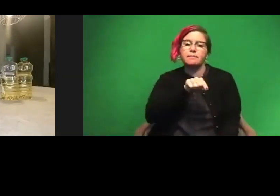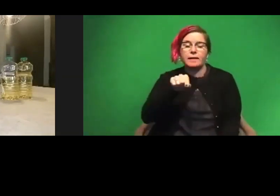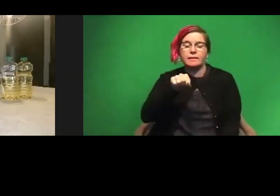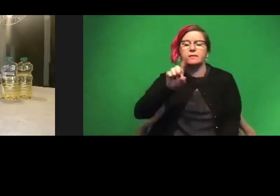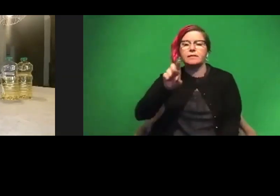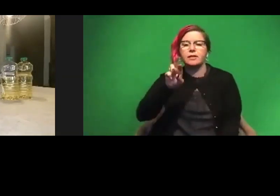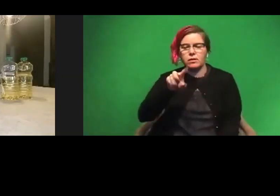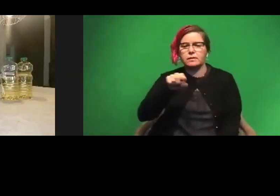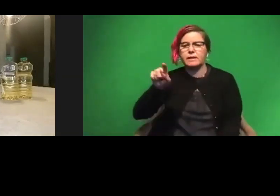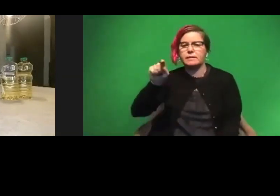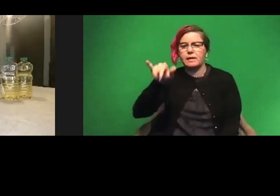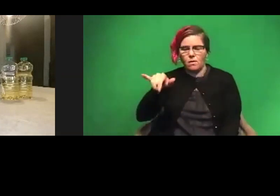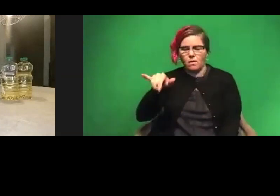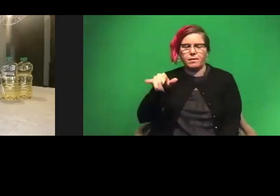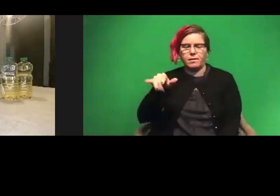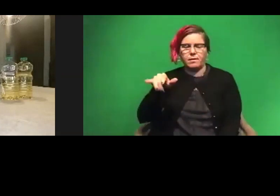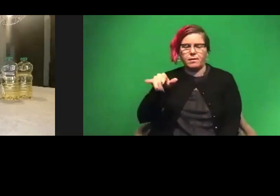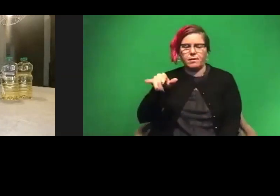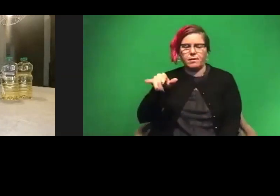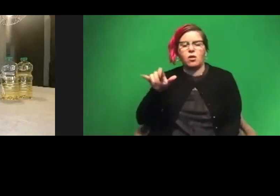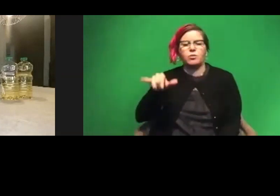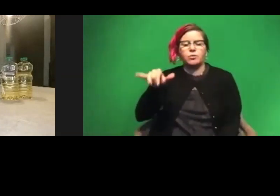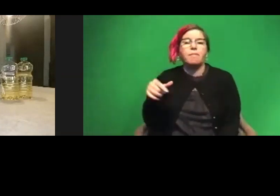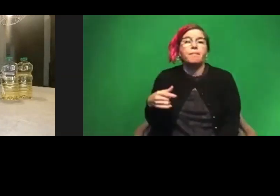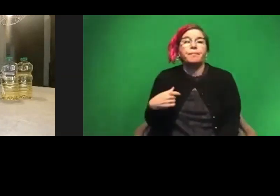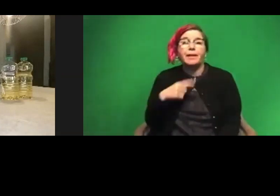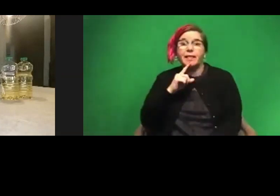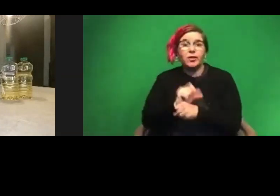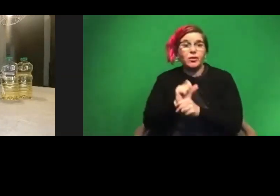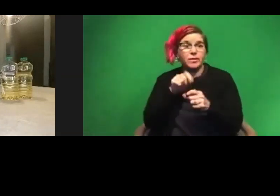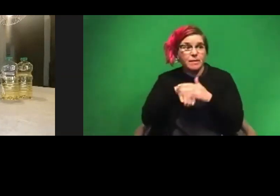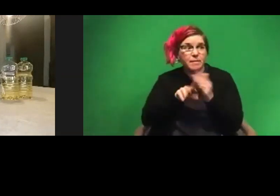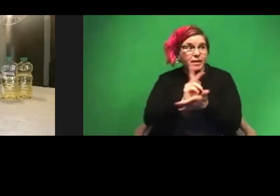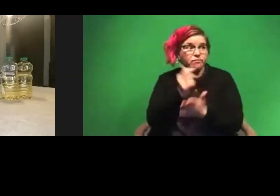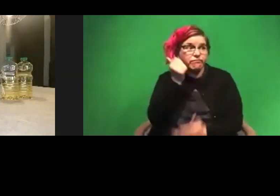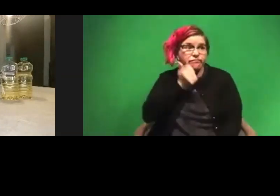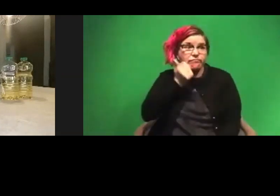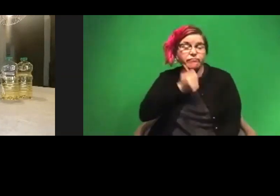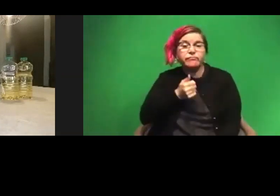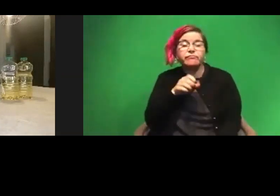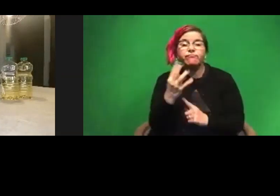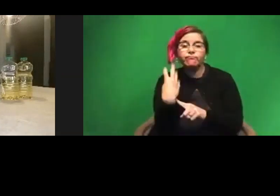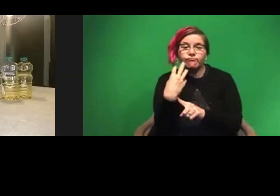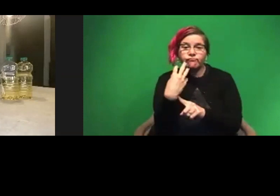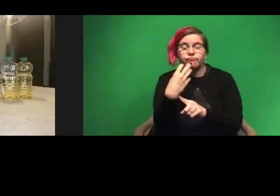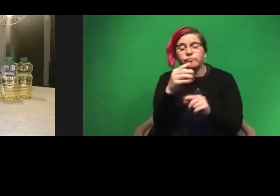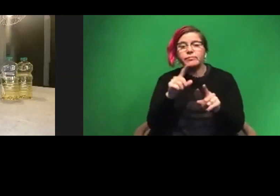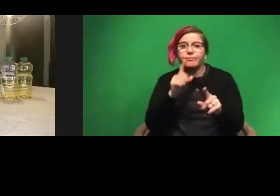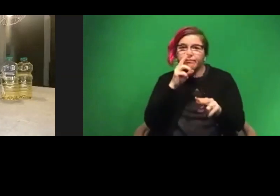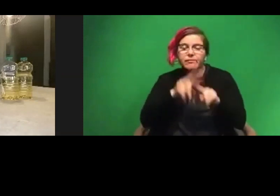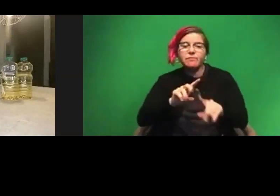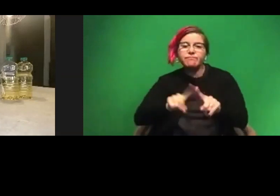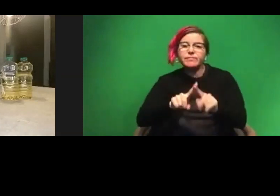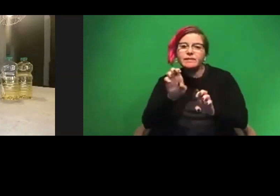T-A-Y. And I literally just go in my kitchen each day and I film myself doing these fun experiments from home.